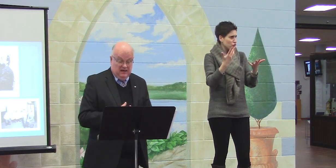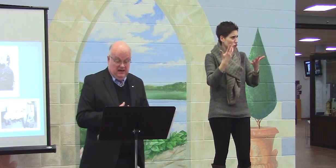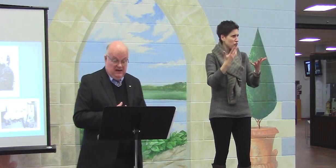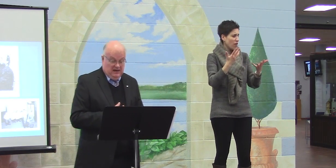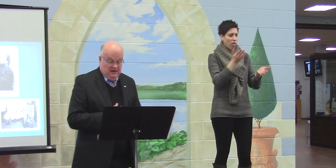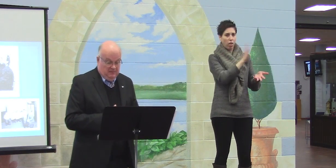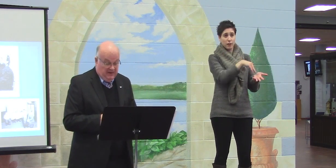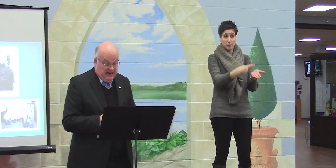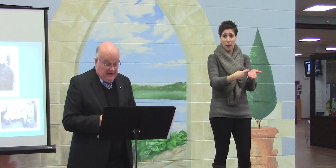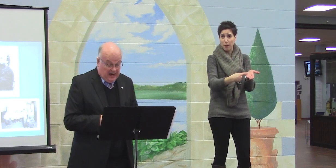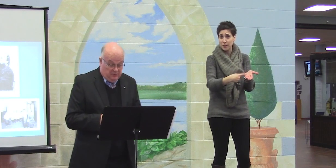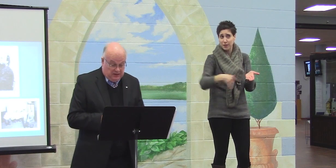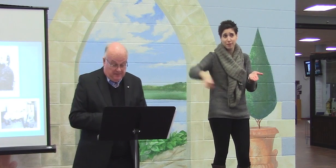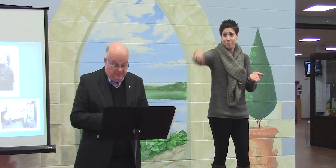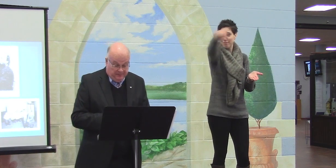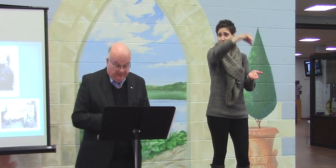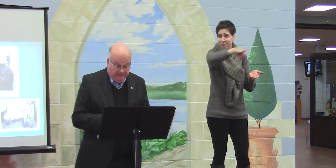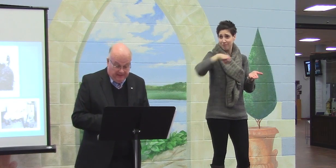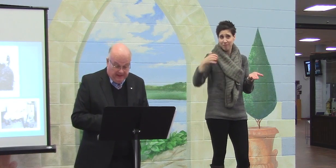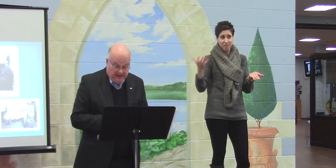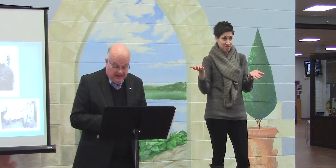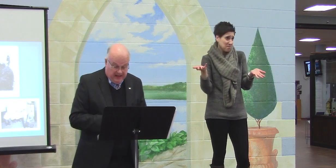many times.